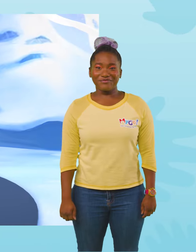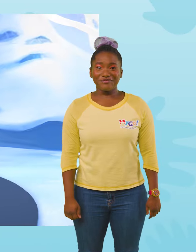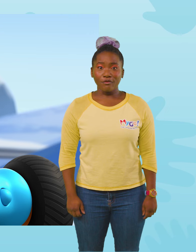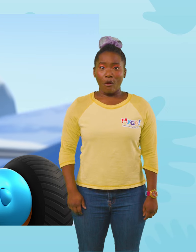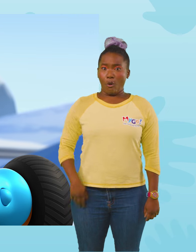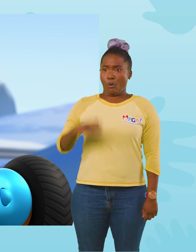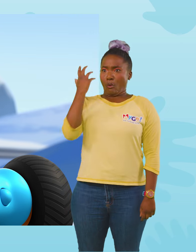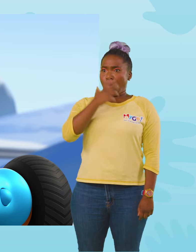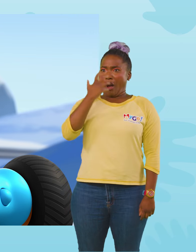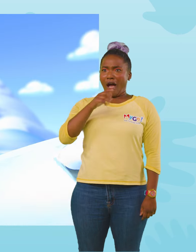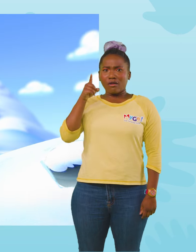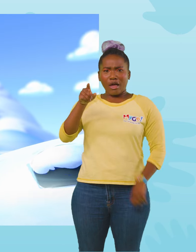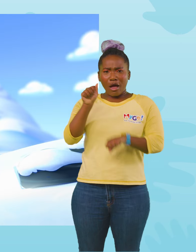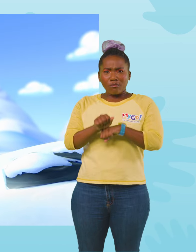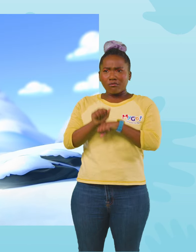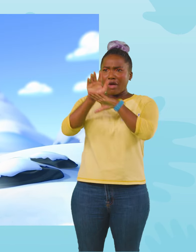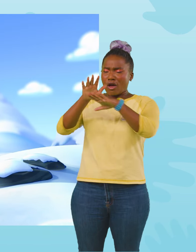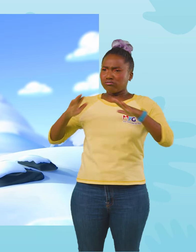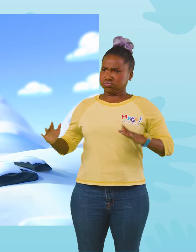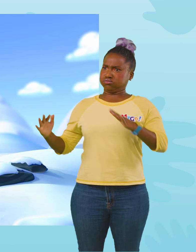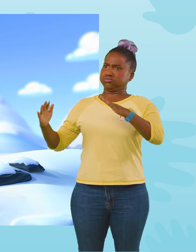Bye! Bye! Bye! It's a pretty tall mountain!